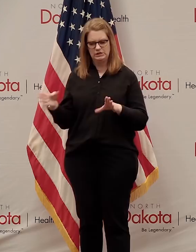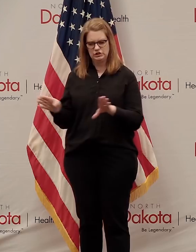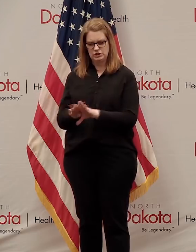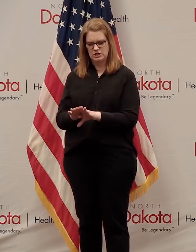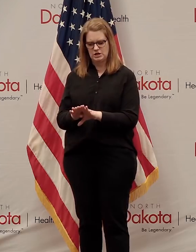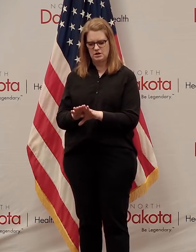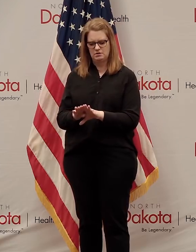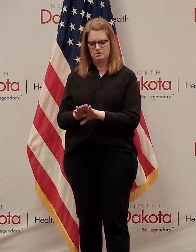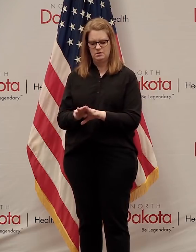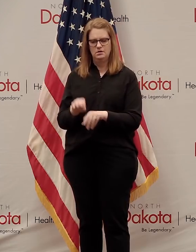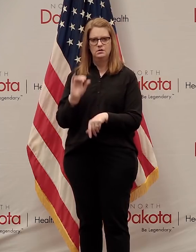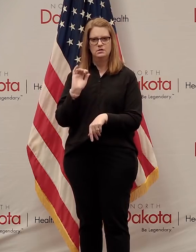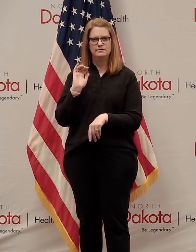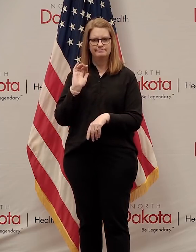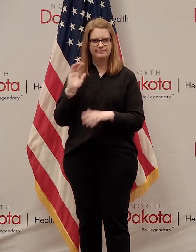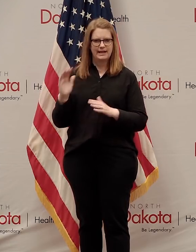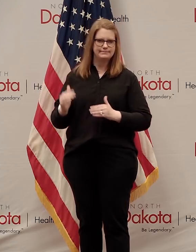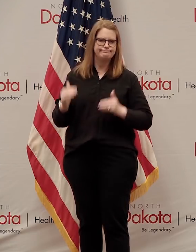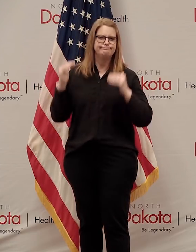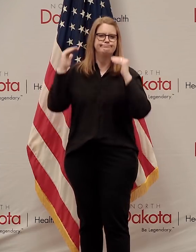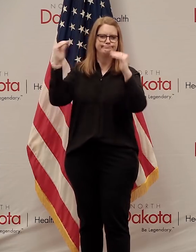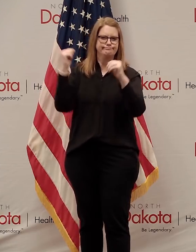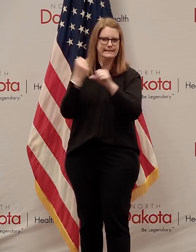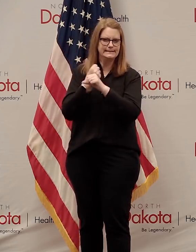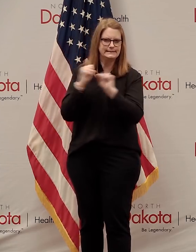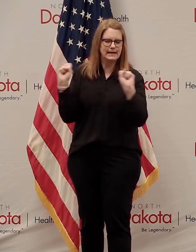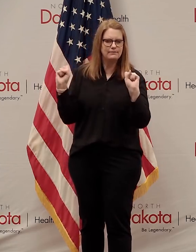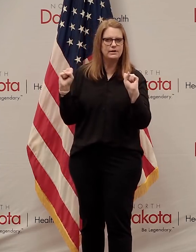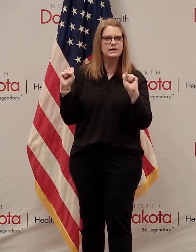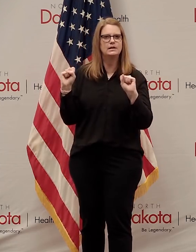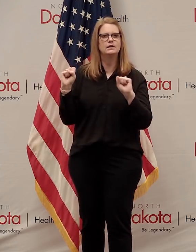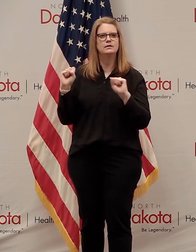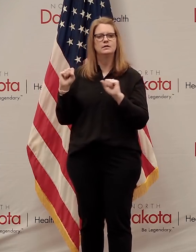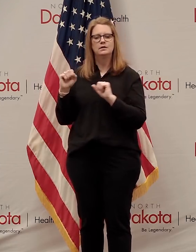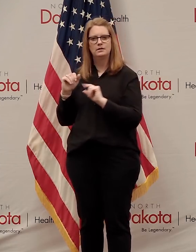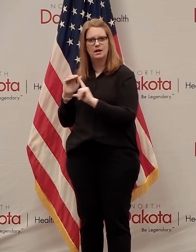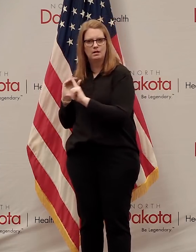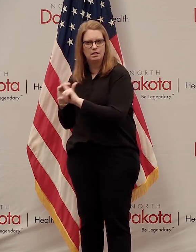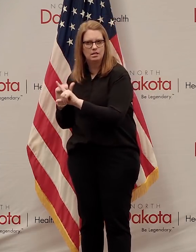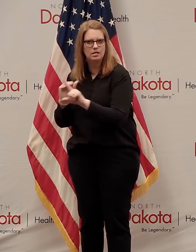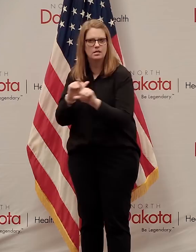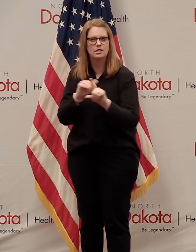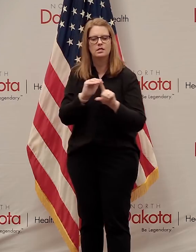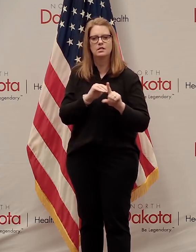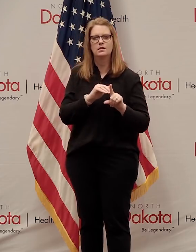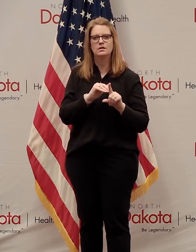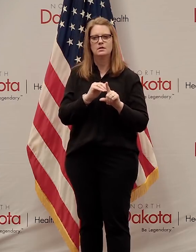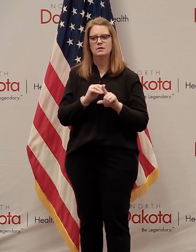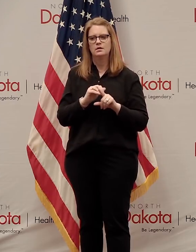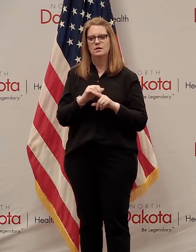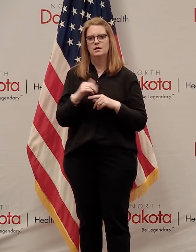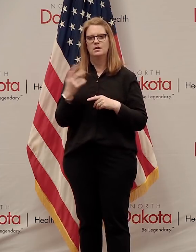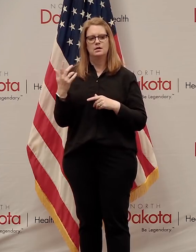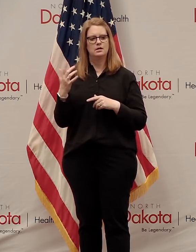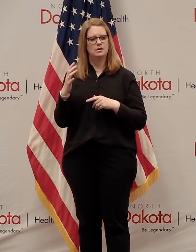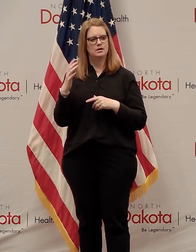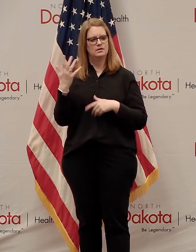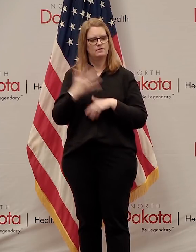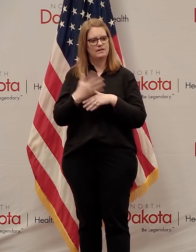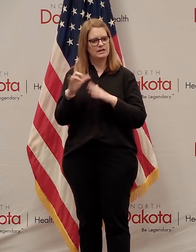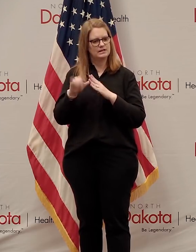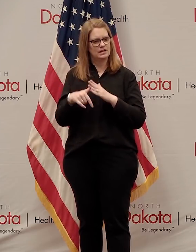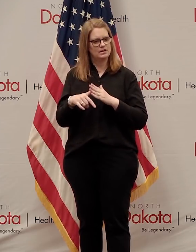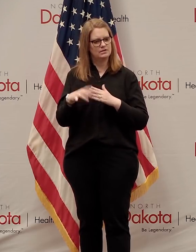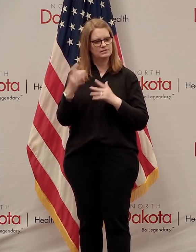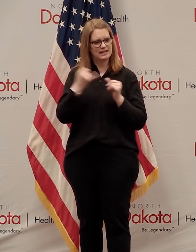They put enhanced health and safety protocols. They were notified five days later on the 24th. Individuals